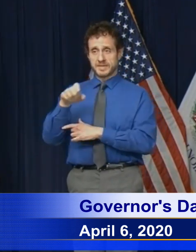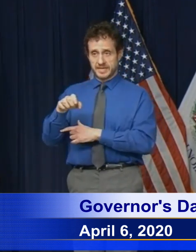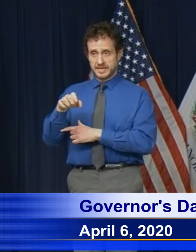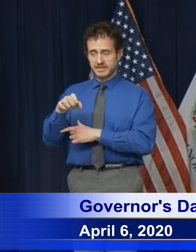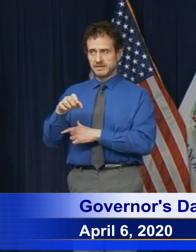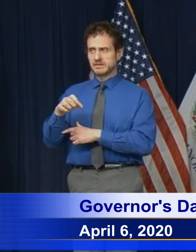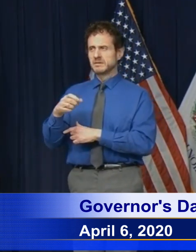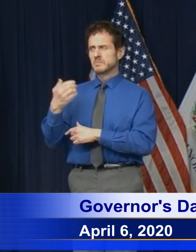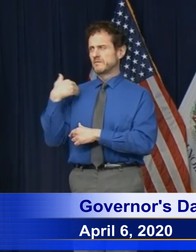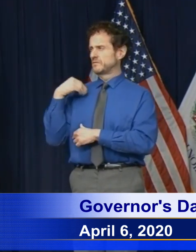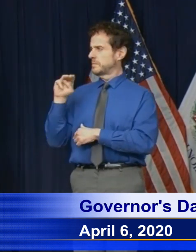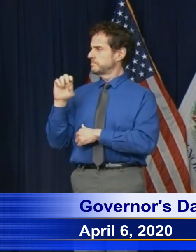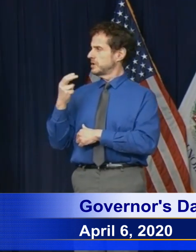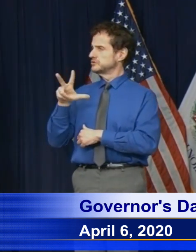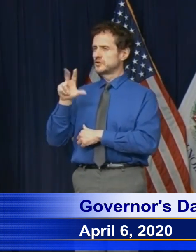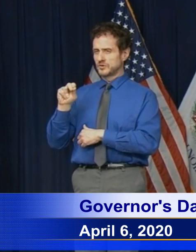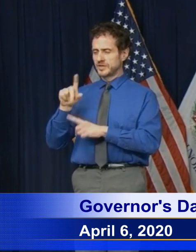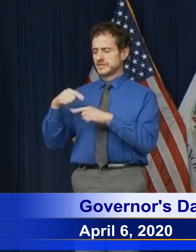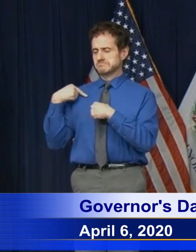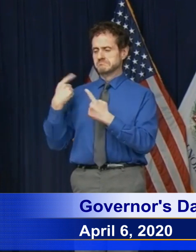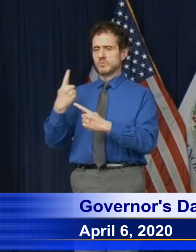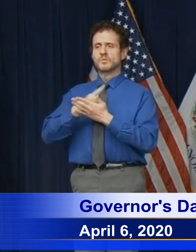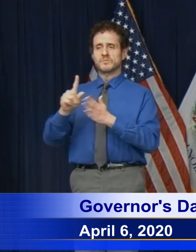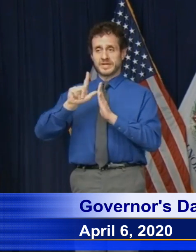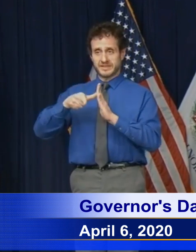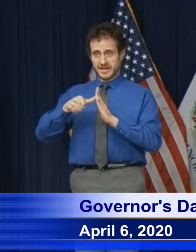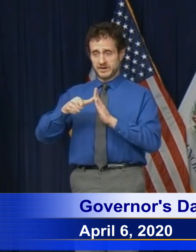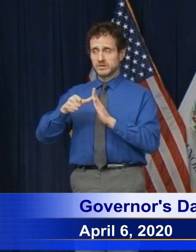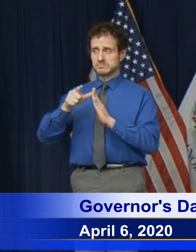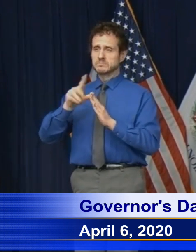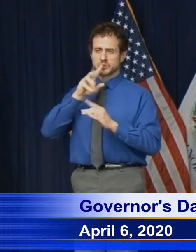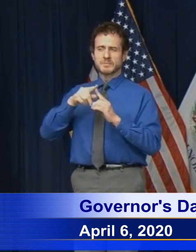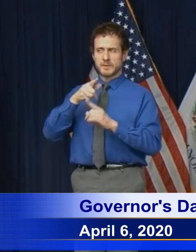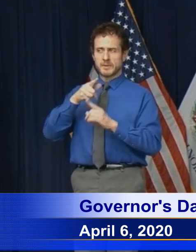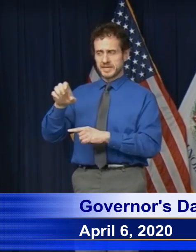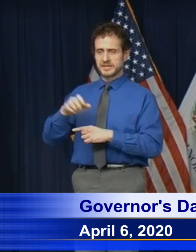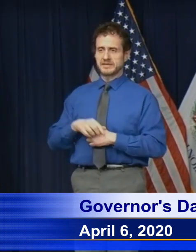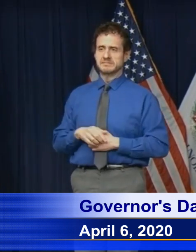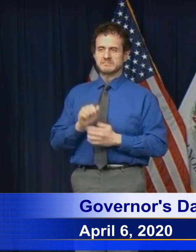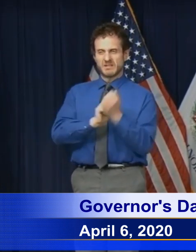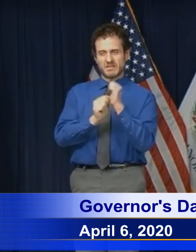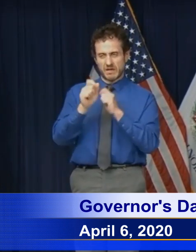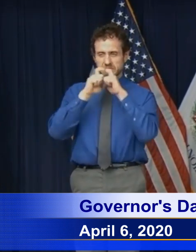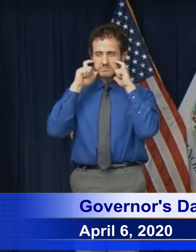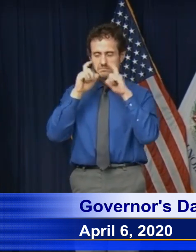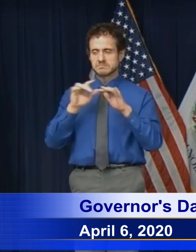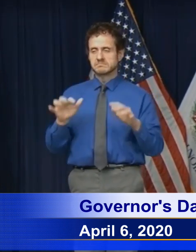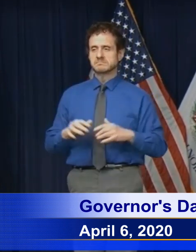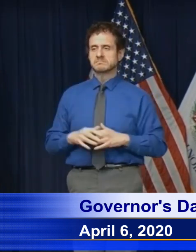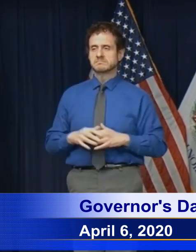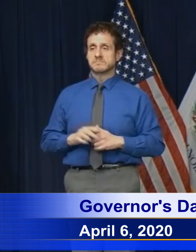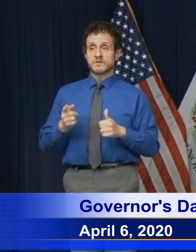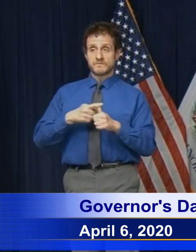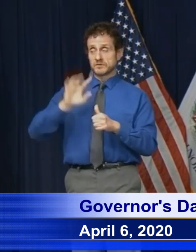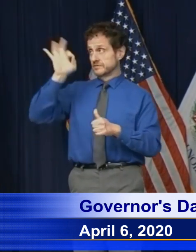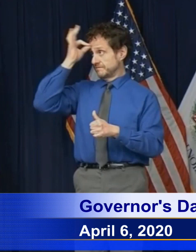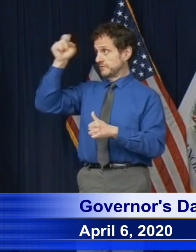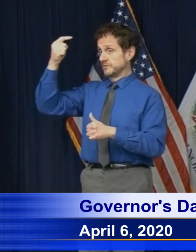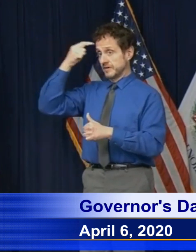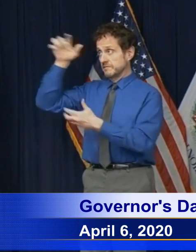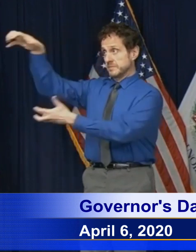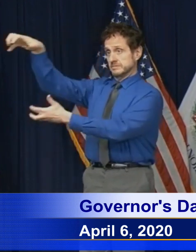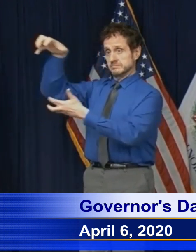March 30th. I want to start by highlighting shipments to Illinois from the federal government.